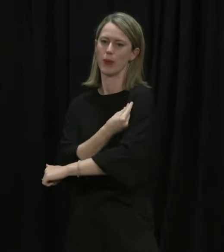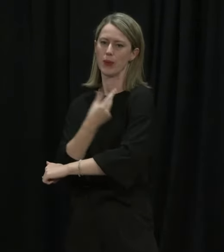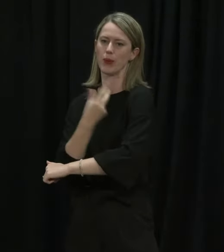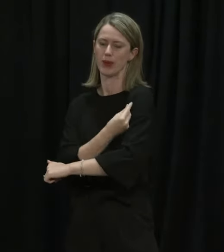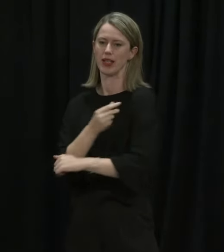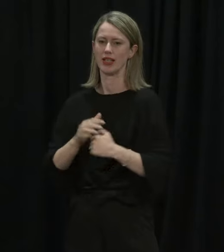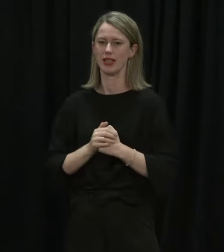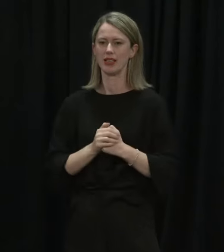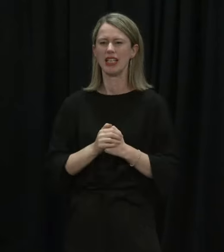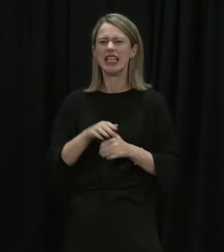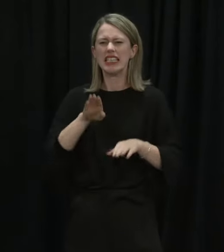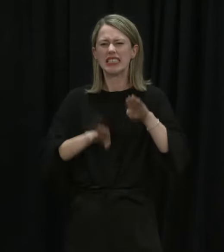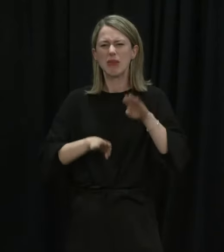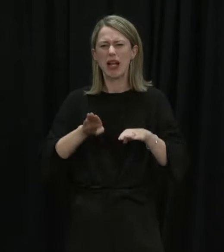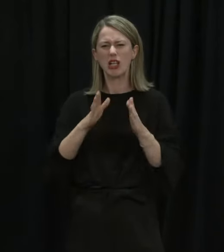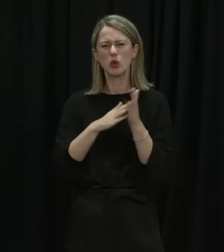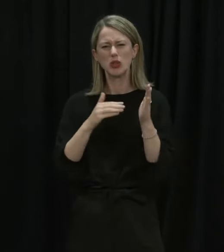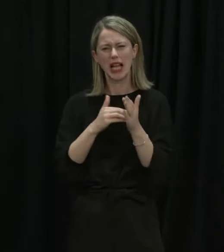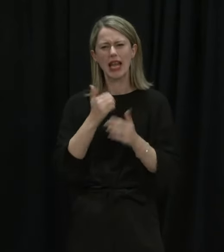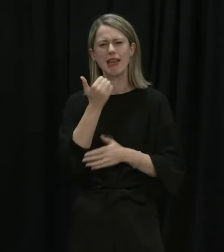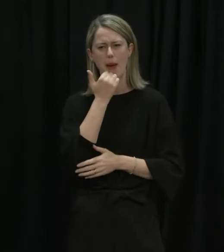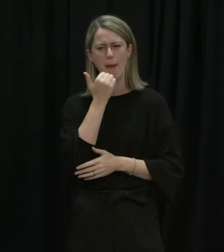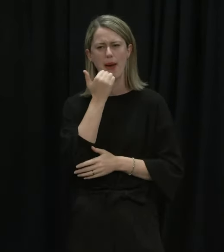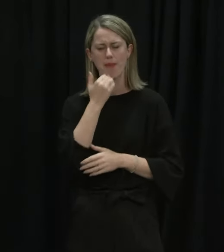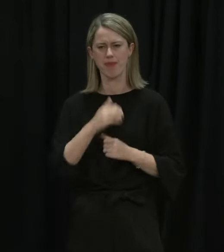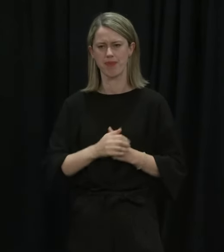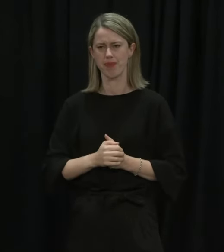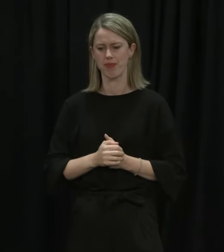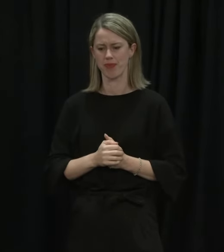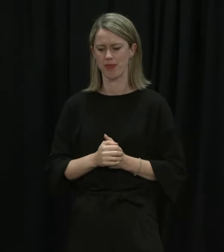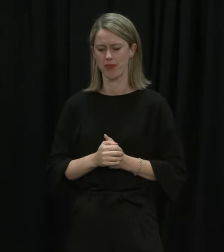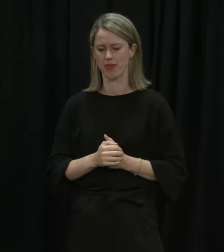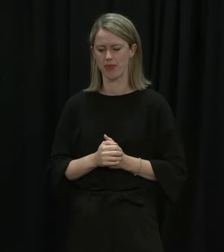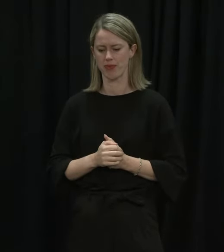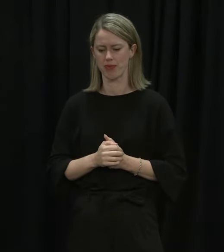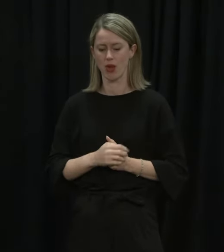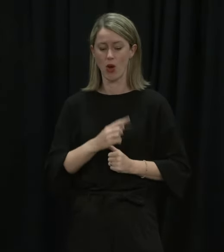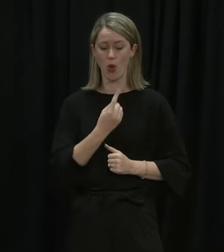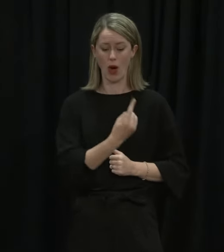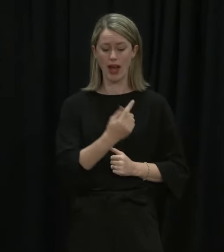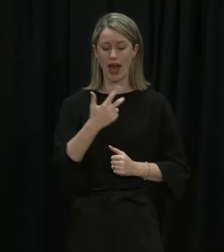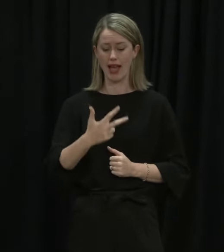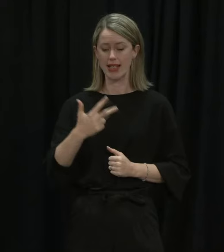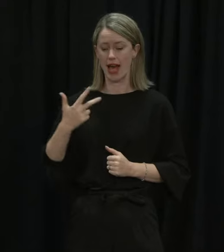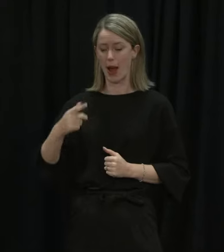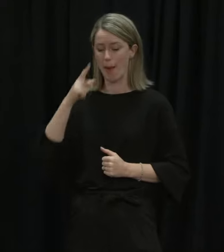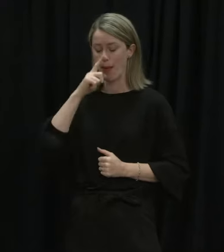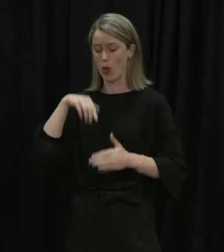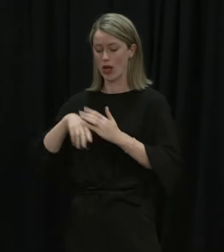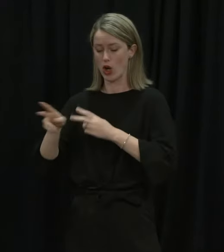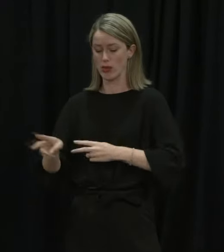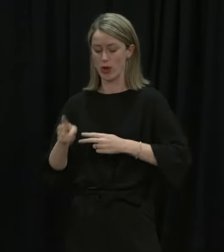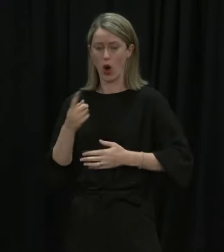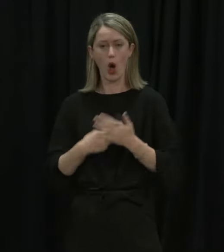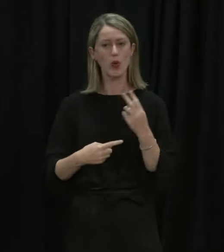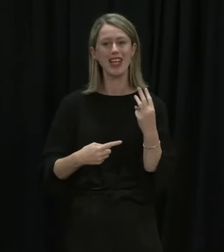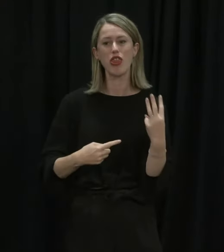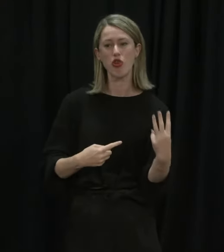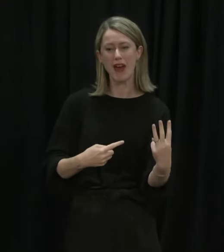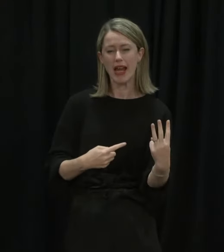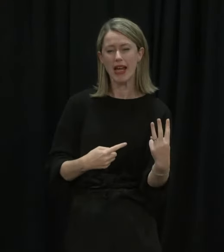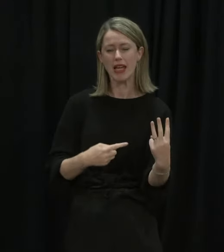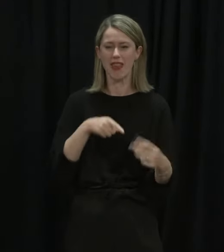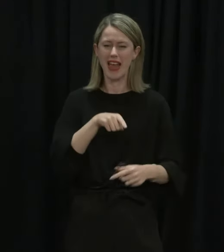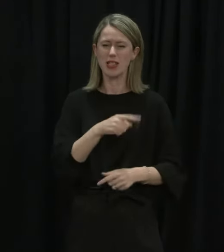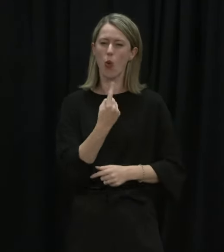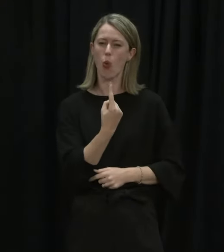own figures are similar here. We still have just three of our 188 people hospitalised during this outbreak, just 1.6%